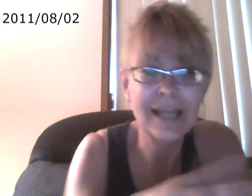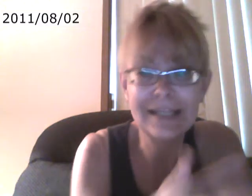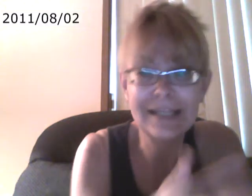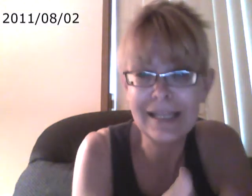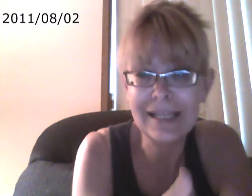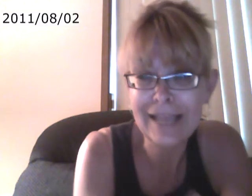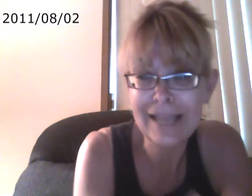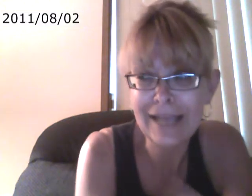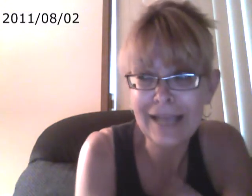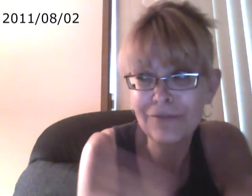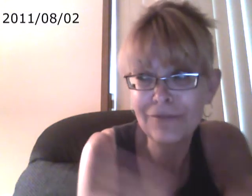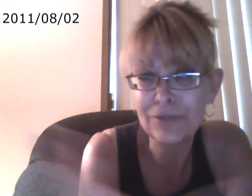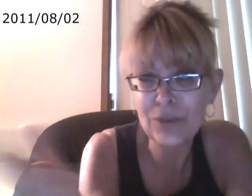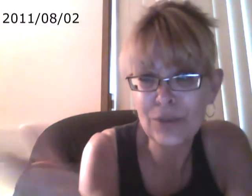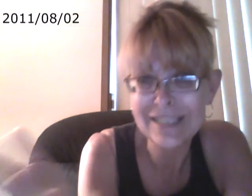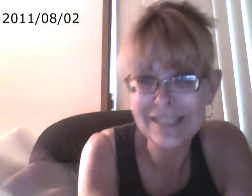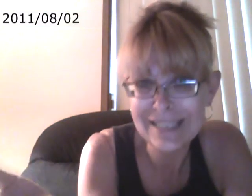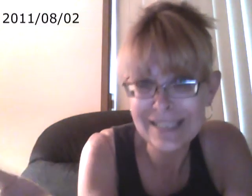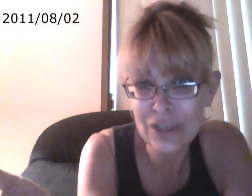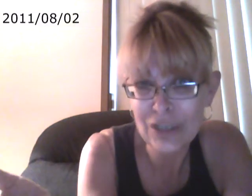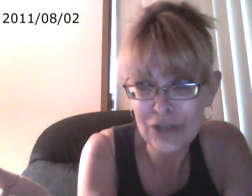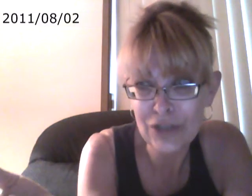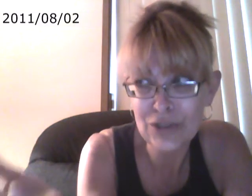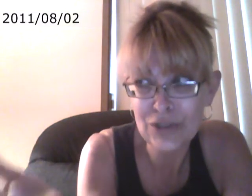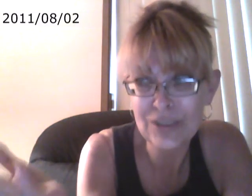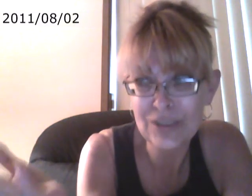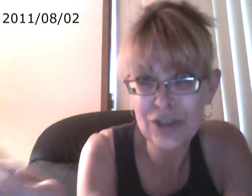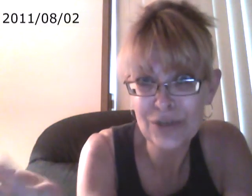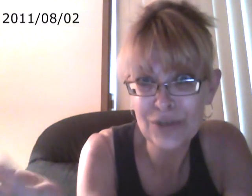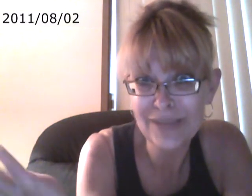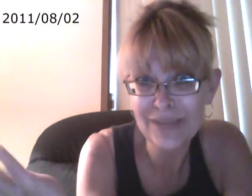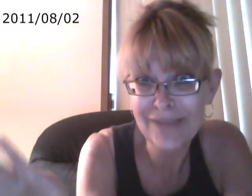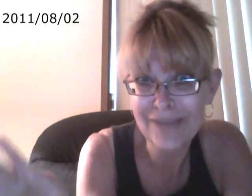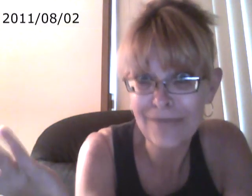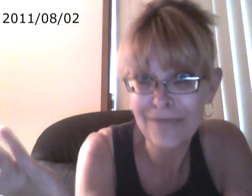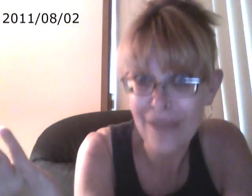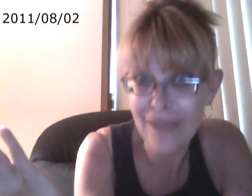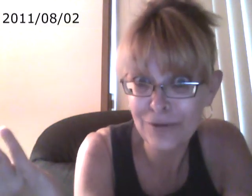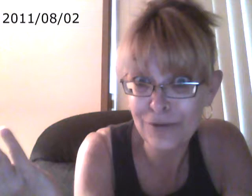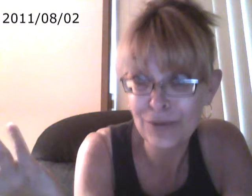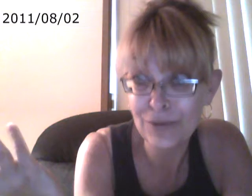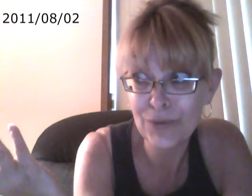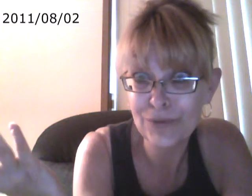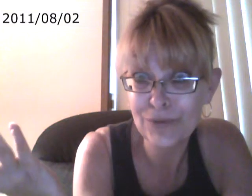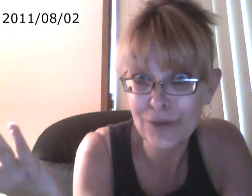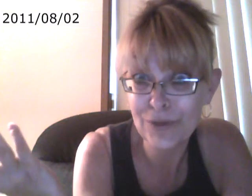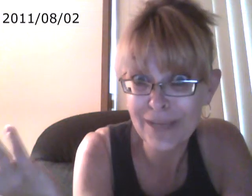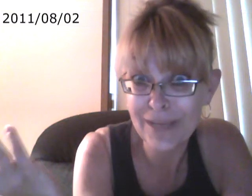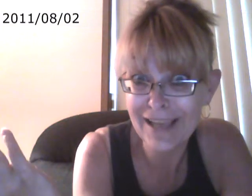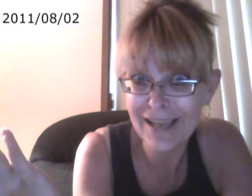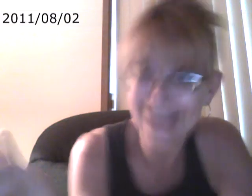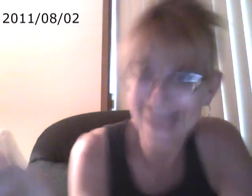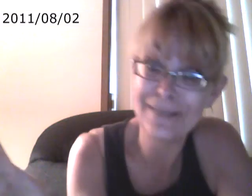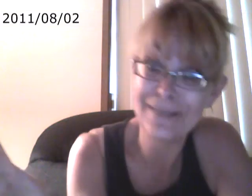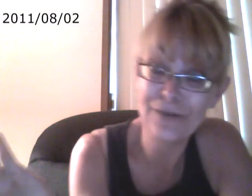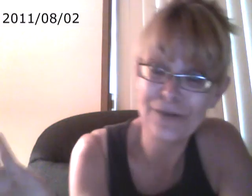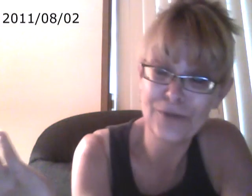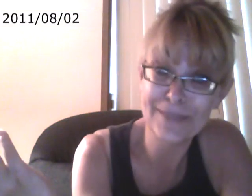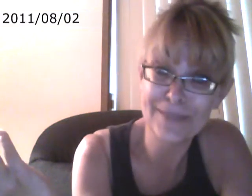they can't even afford to go and see a doctor. So does a doctor really have any value in the world where nobody has any value for themselves?